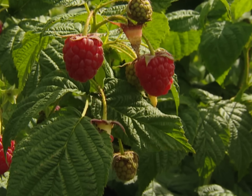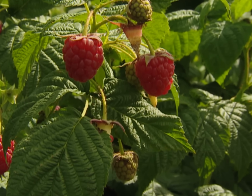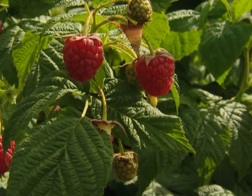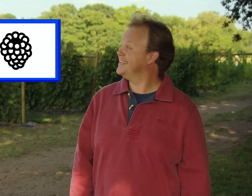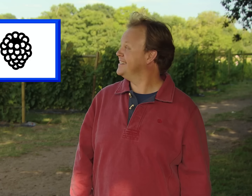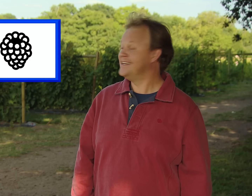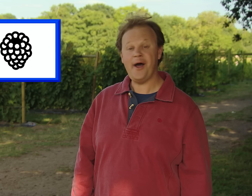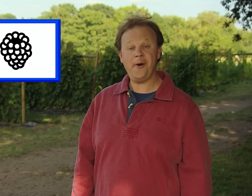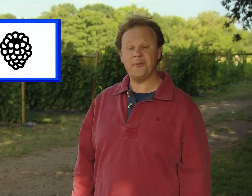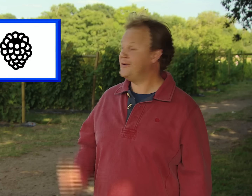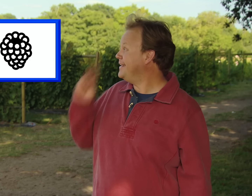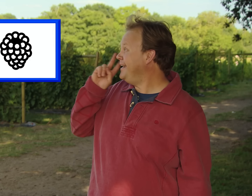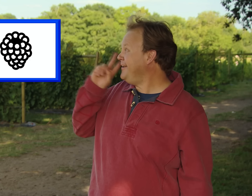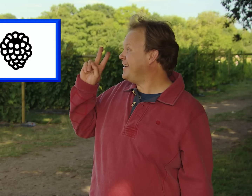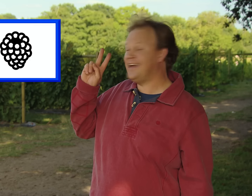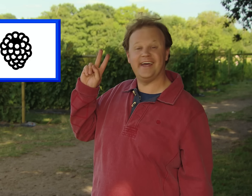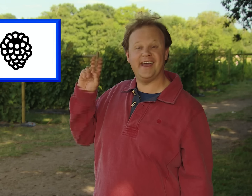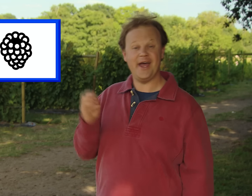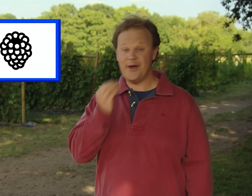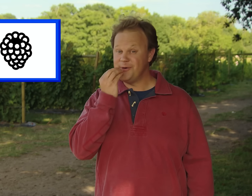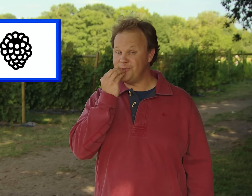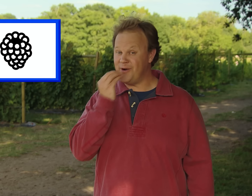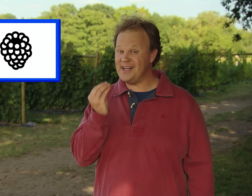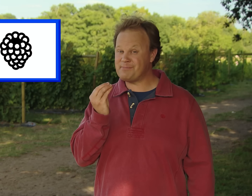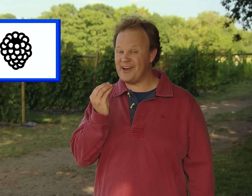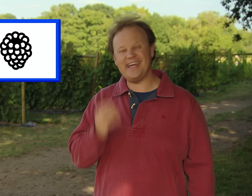Oh look! Raspberries!